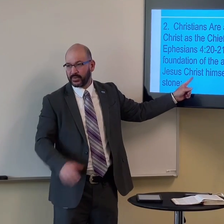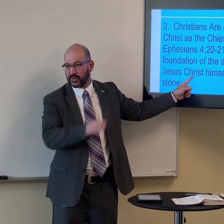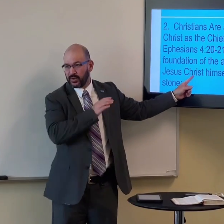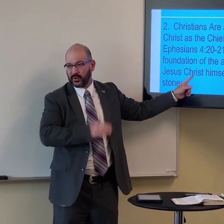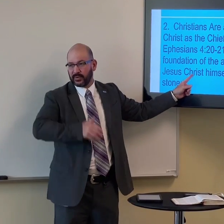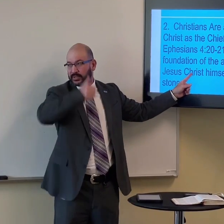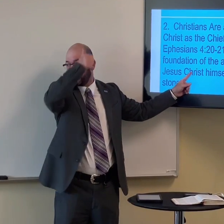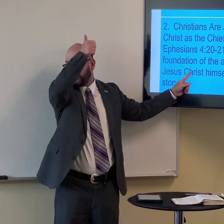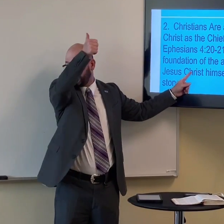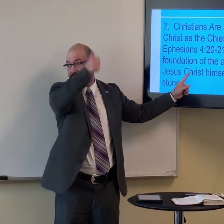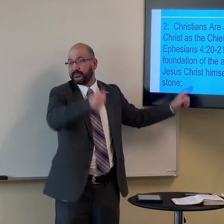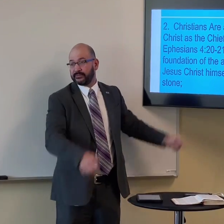Christ himself